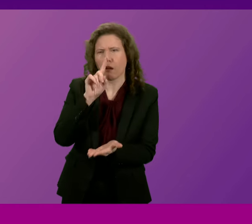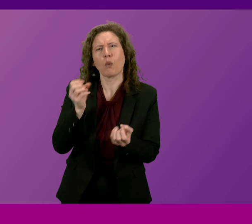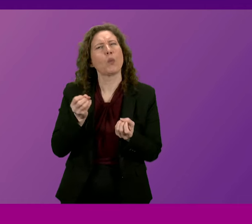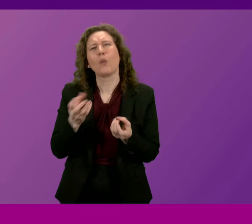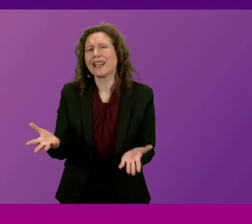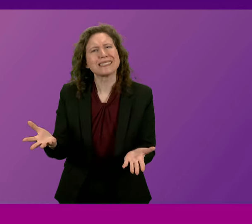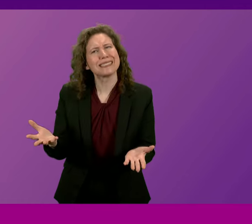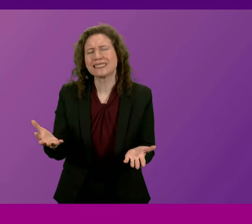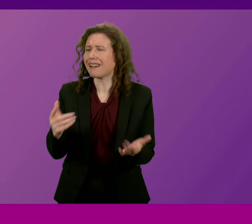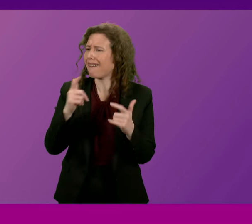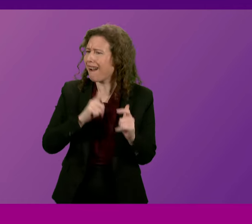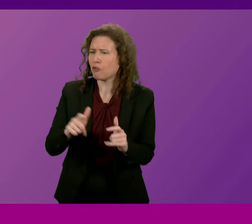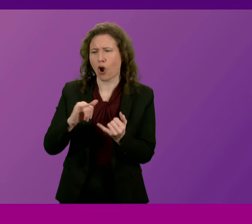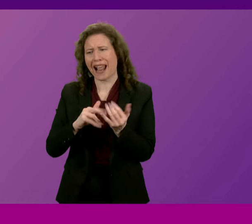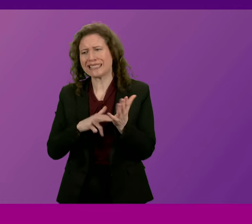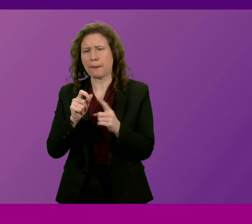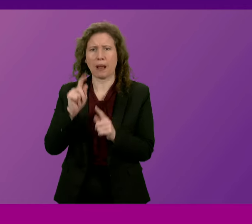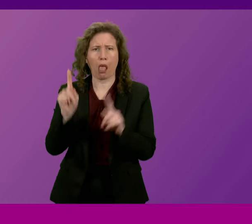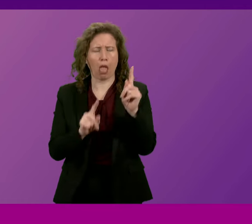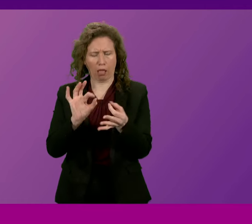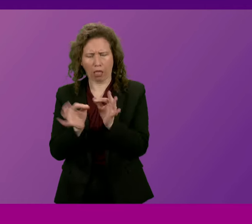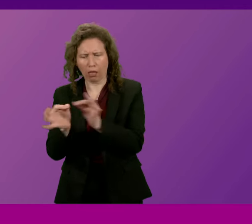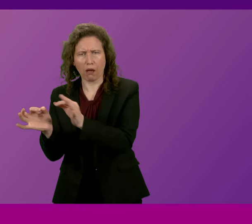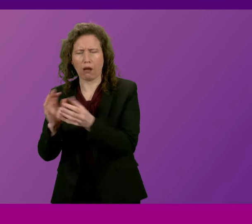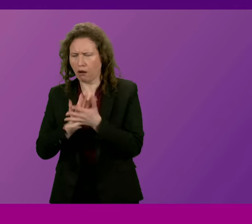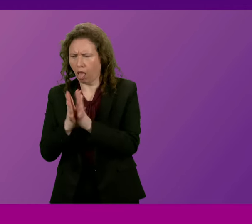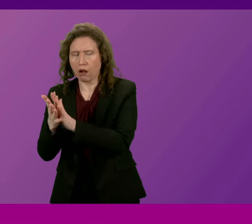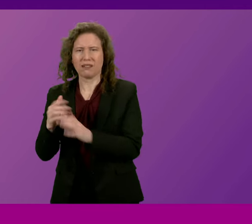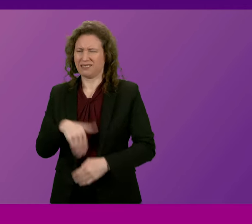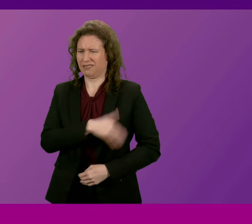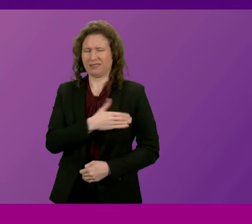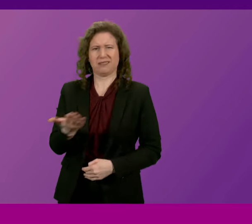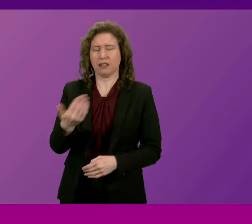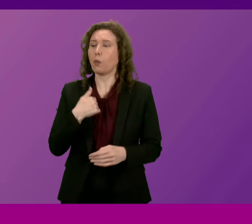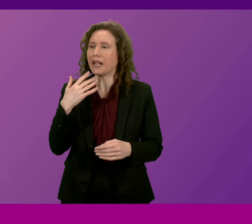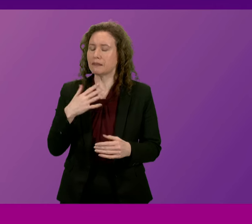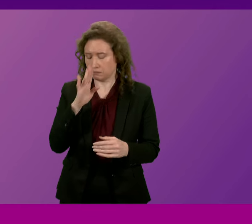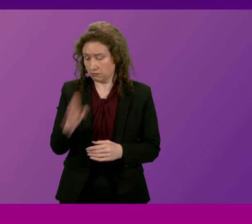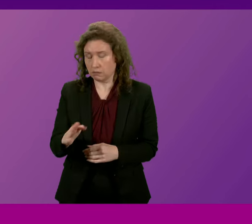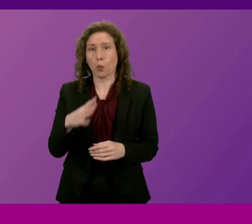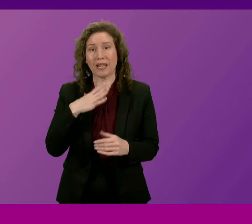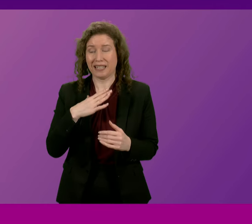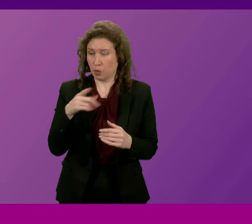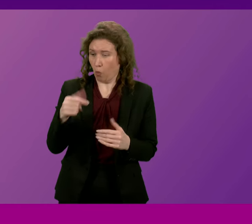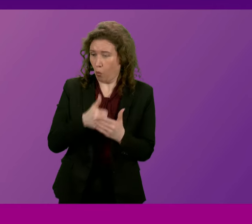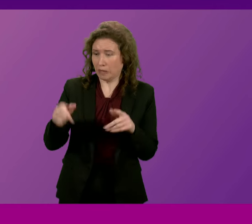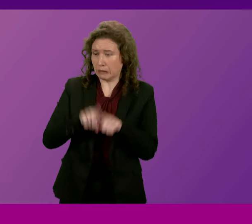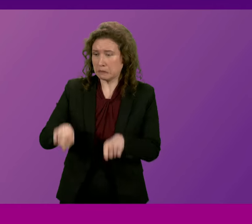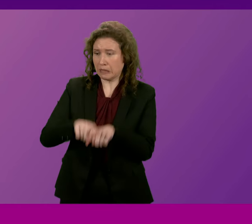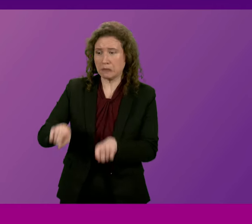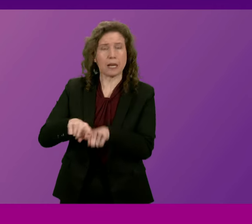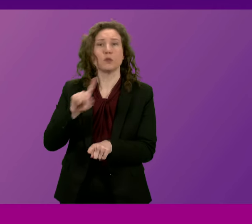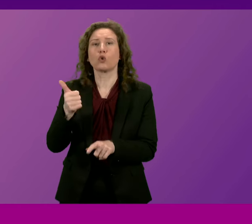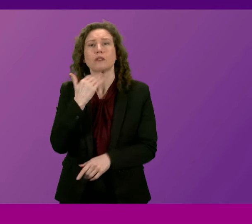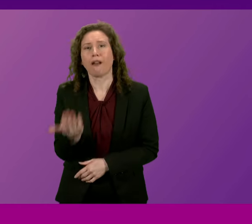by continued SNP financial mismanagement and SNP incompetence. Put simply, more of the same won't cut